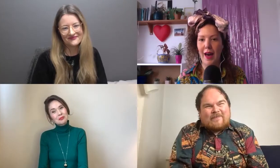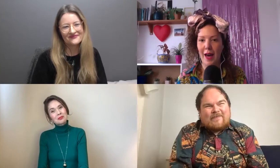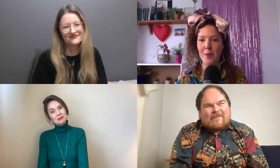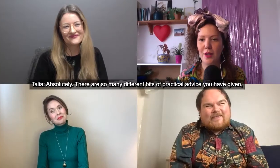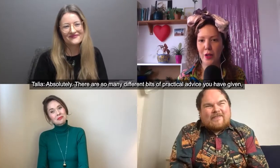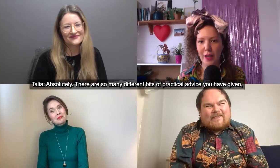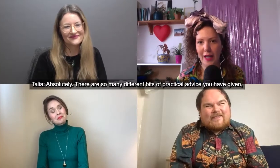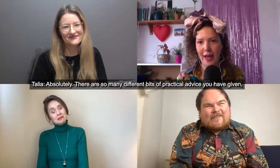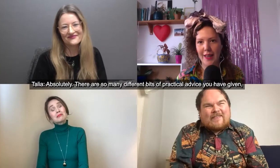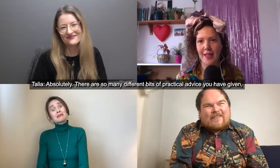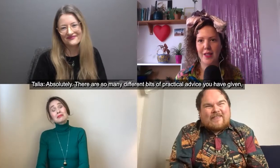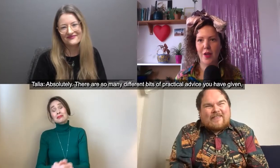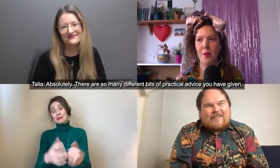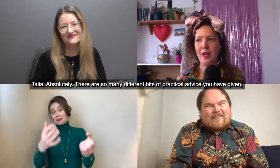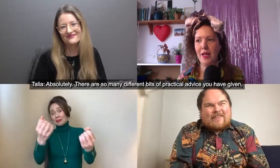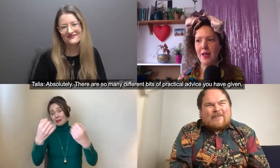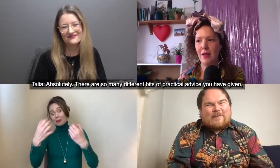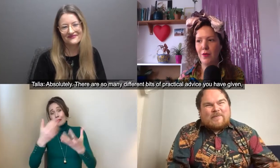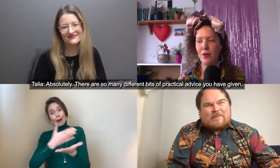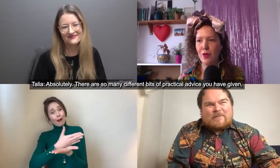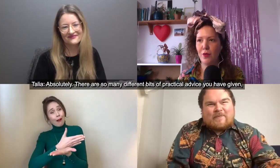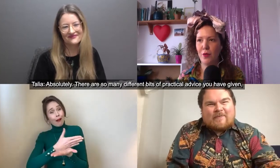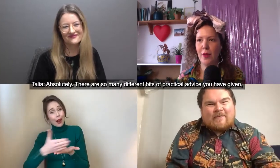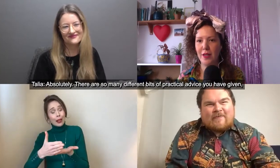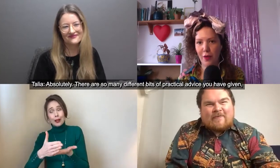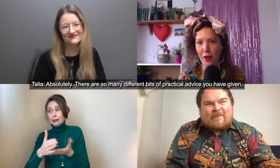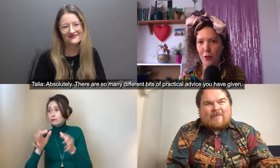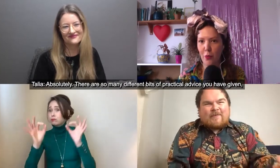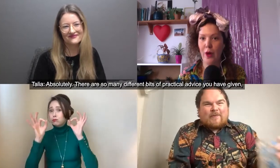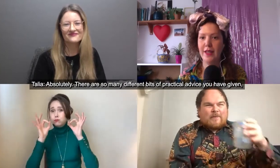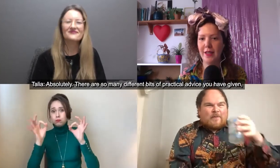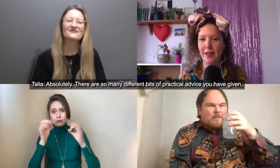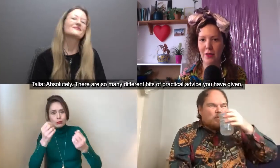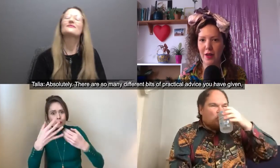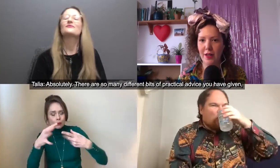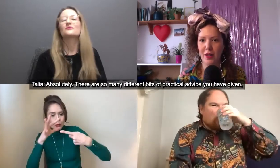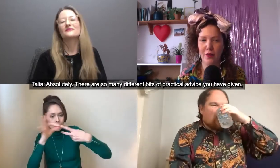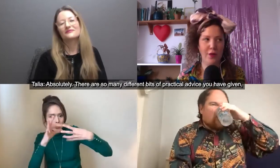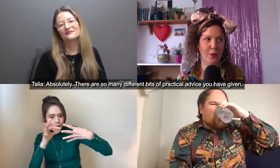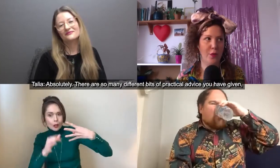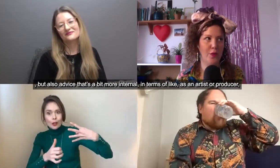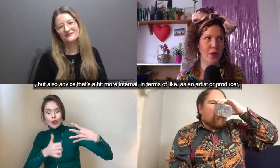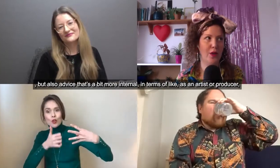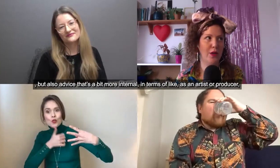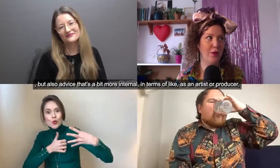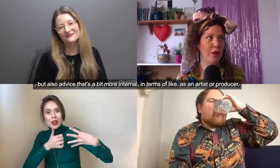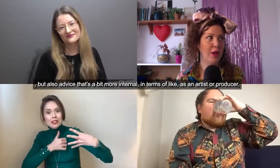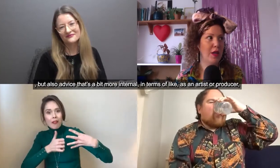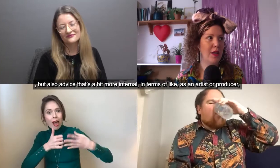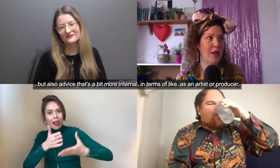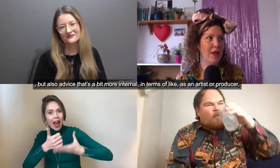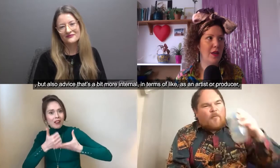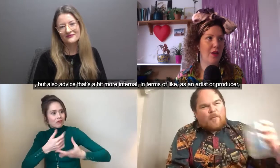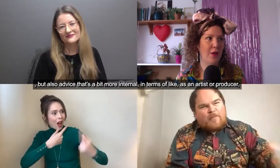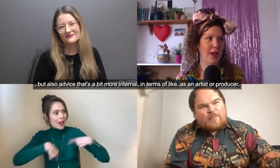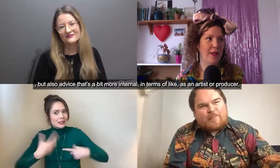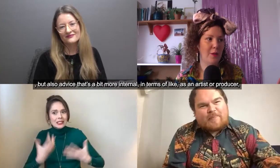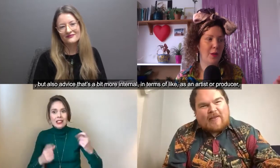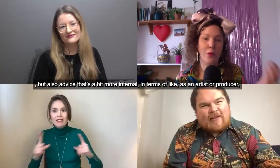absolutely and there's so many kind of useful bits of kind of practical advice that you've given but also kind of advice it's a bit more